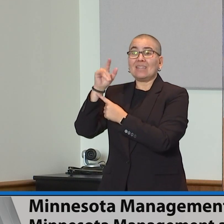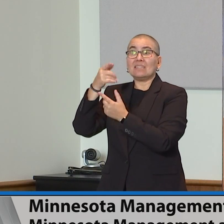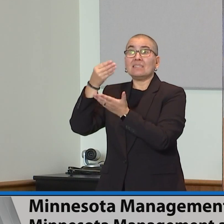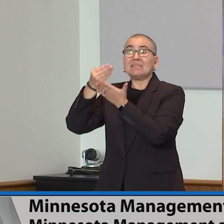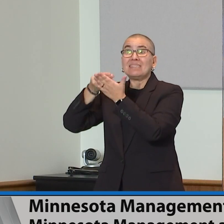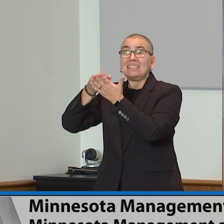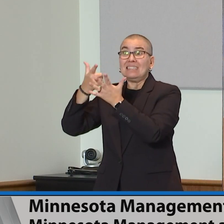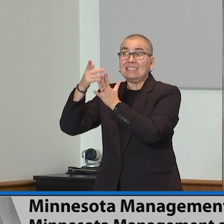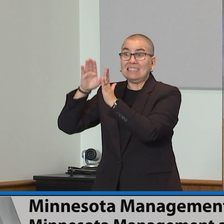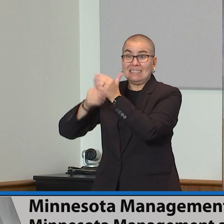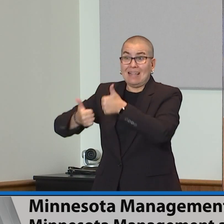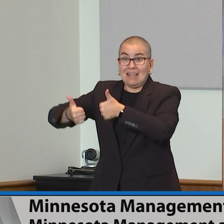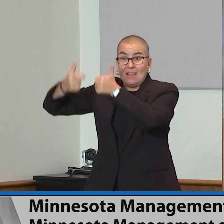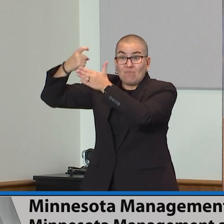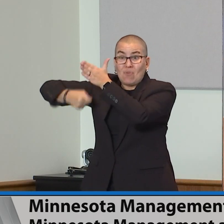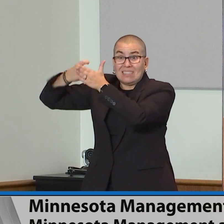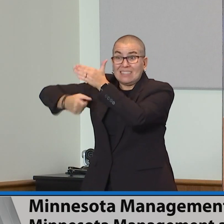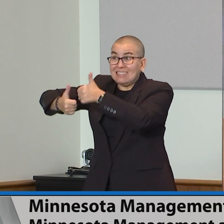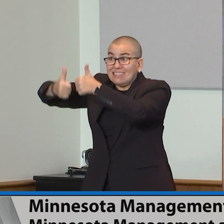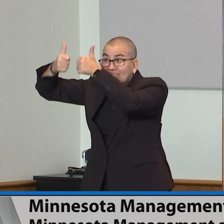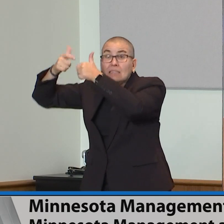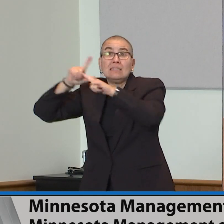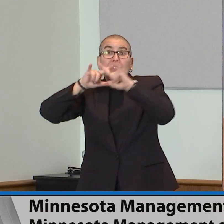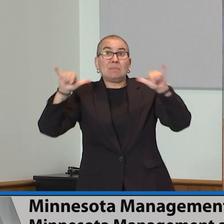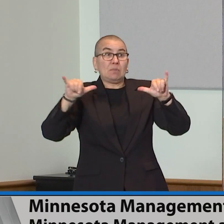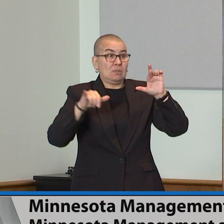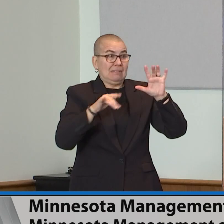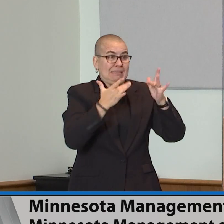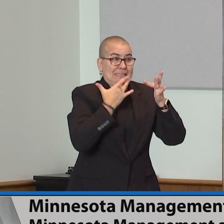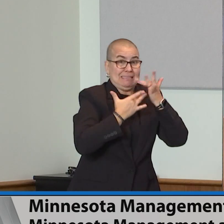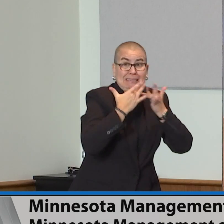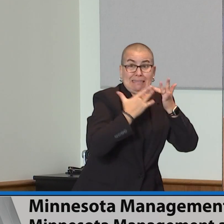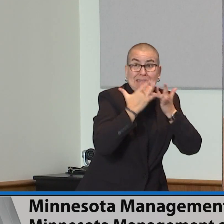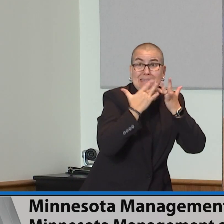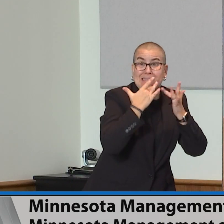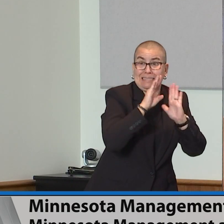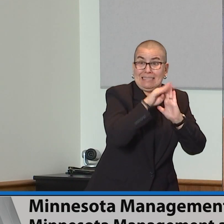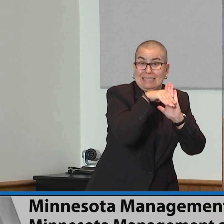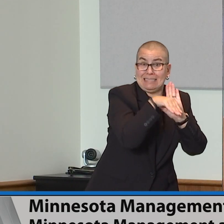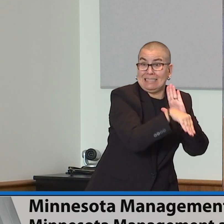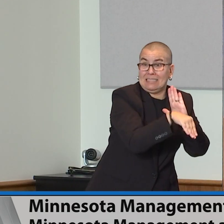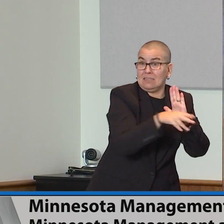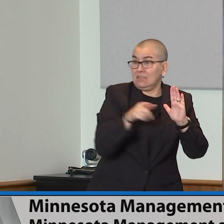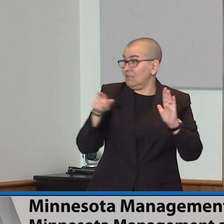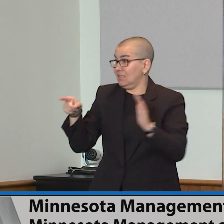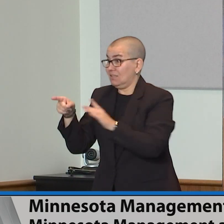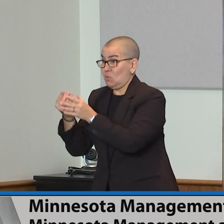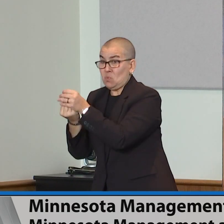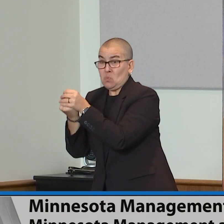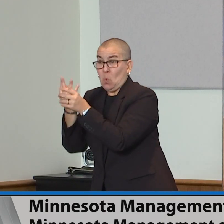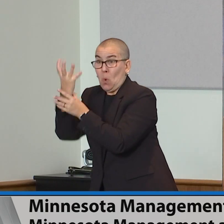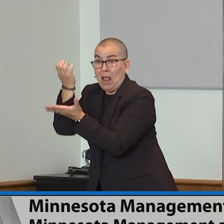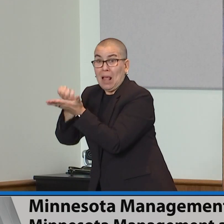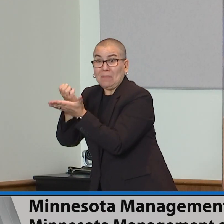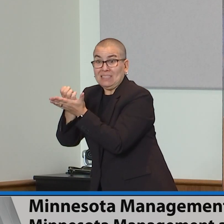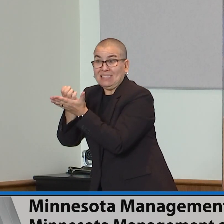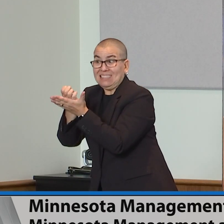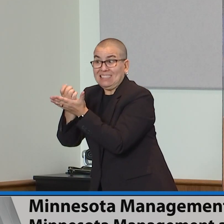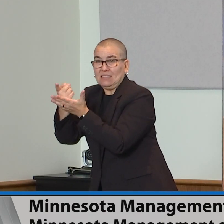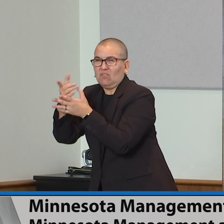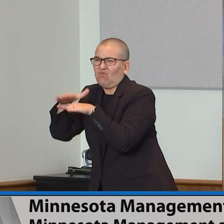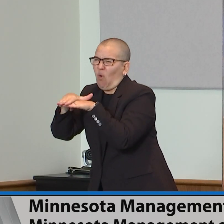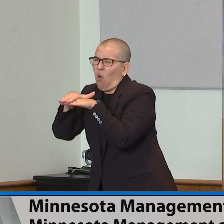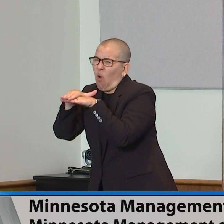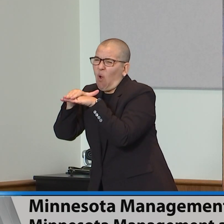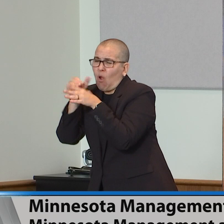economic growth. COVID also isn't too far behind us. We've been in a period of flux, something Minnesotans know all